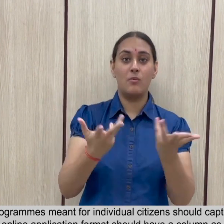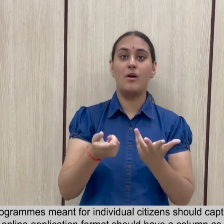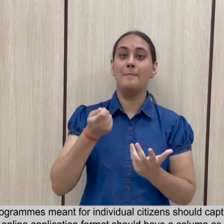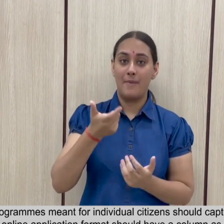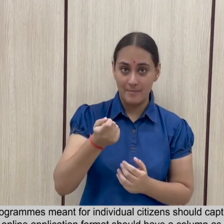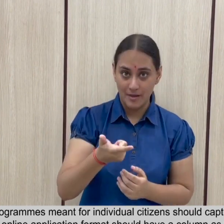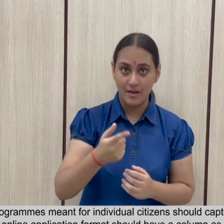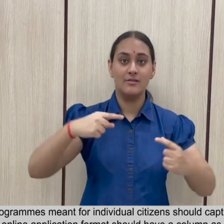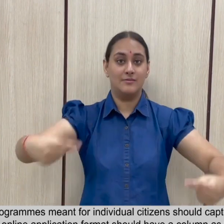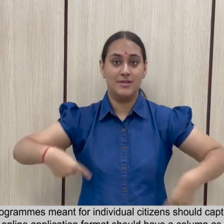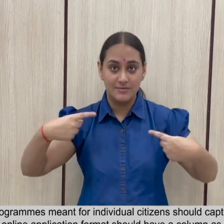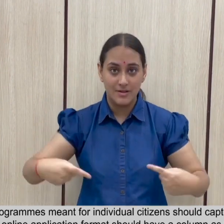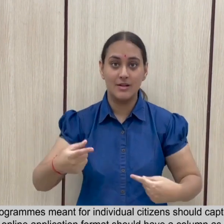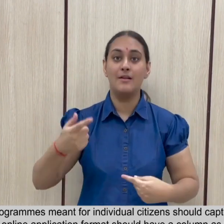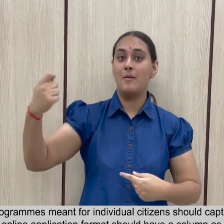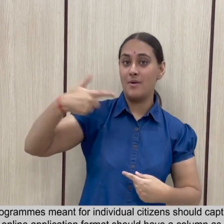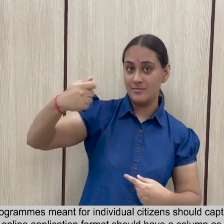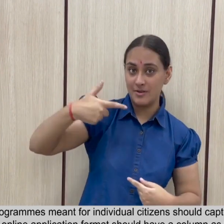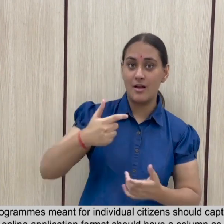21 21.7